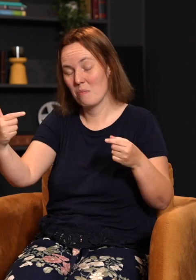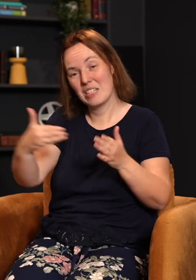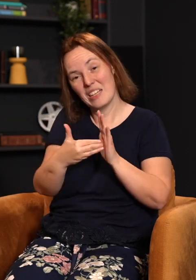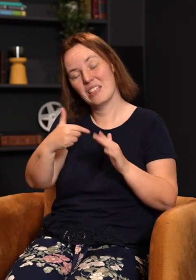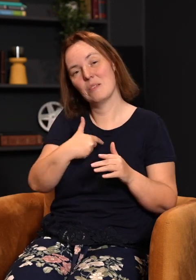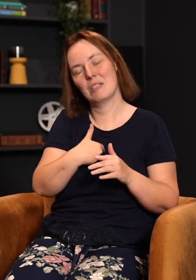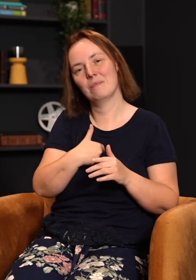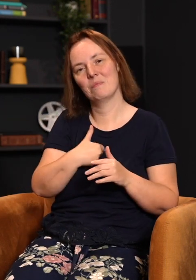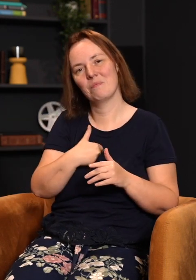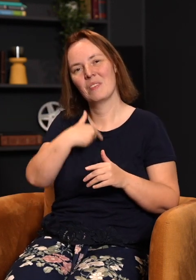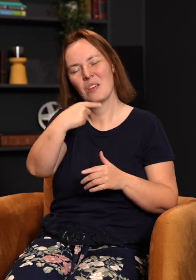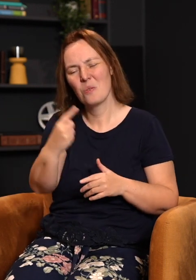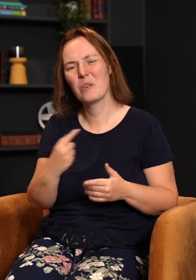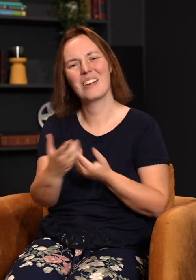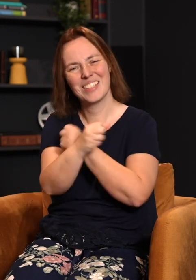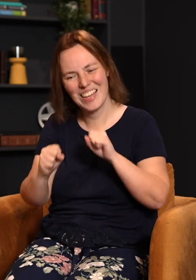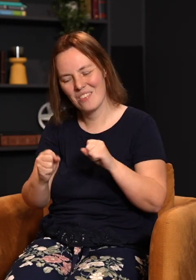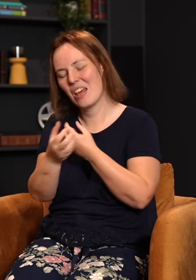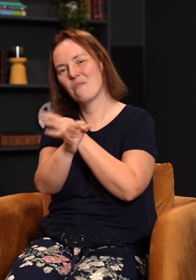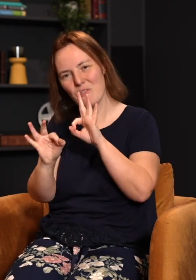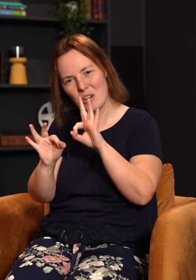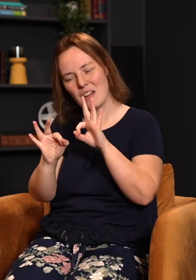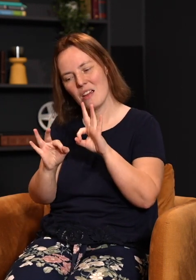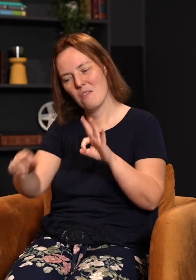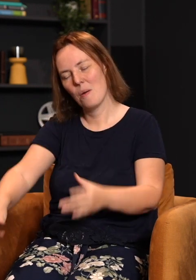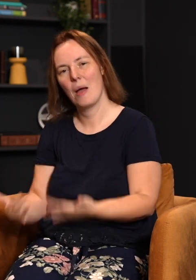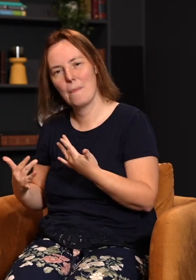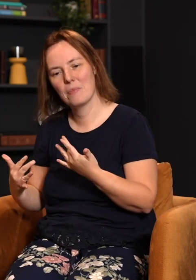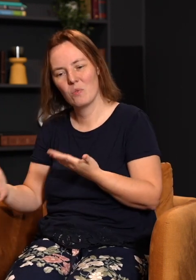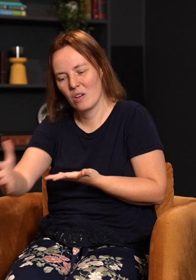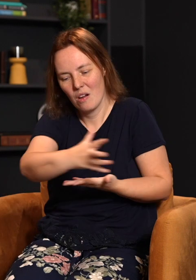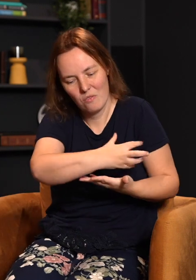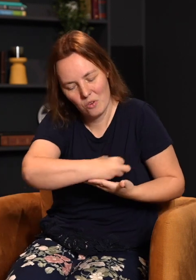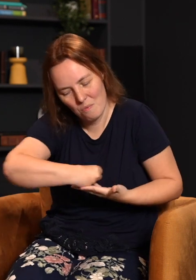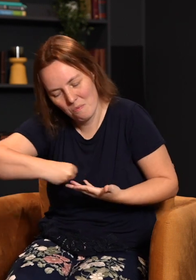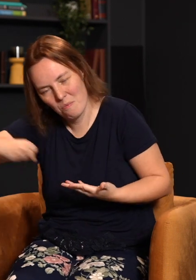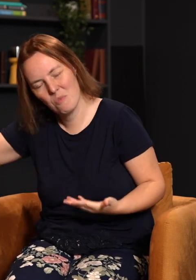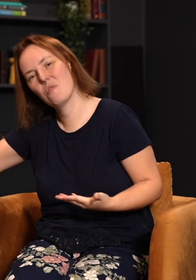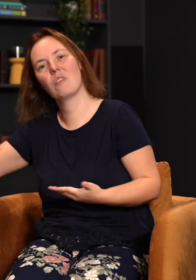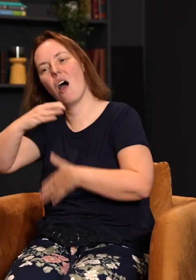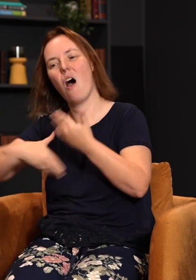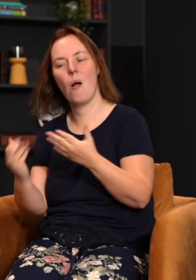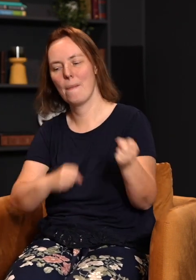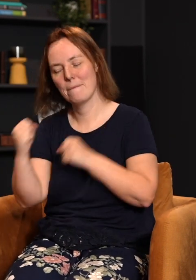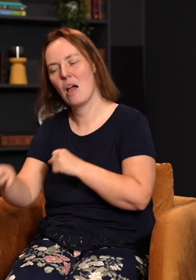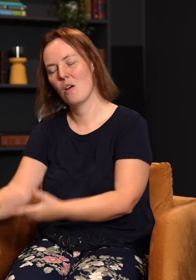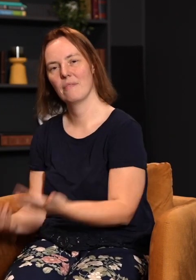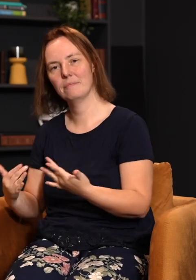understand that not only are we saved and freed from hell, we have taken with us the riches of hell. I think it's Isaiah 44